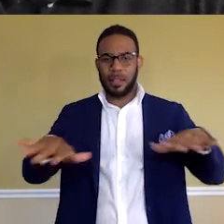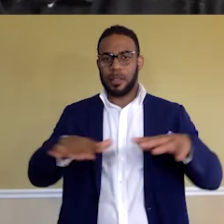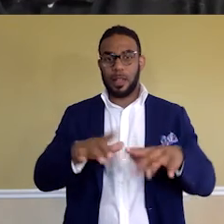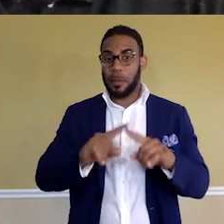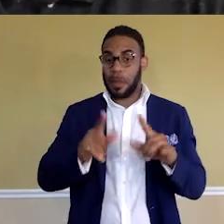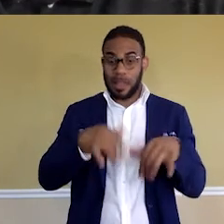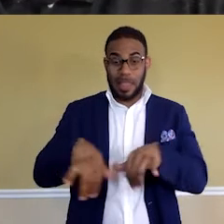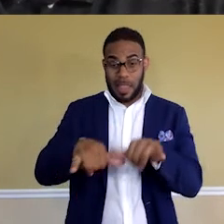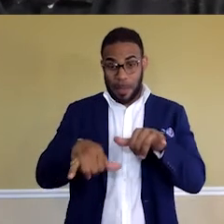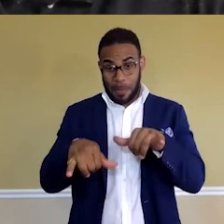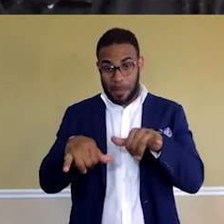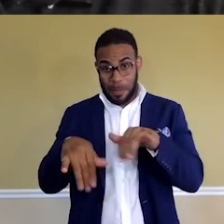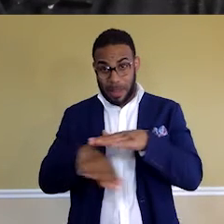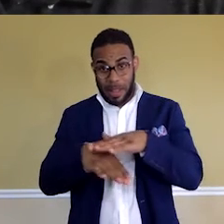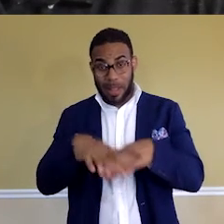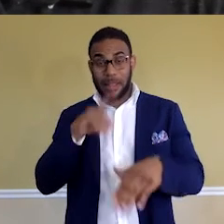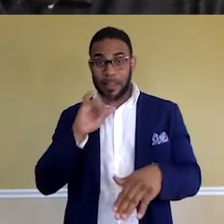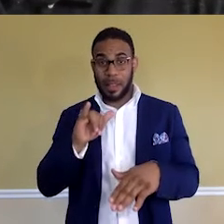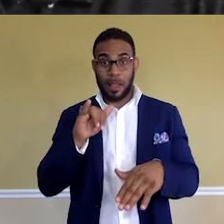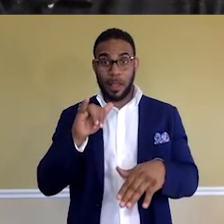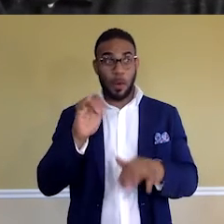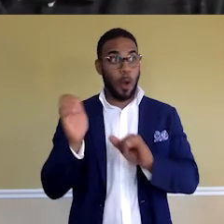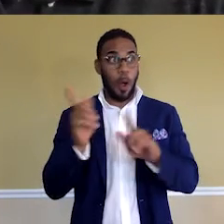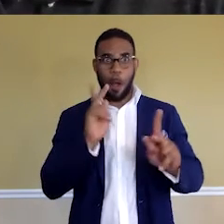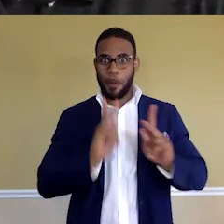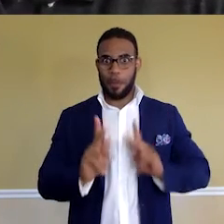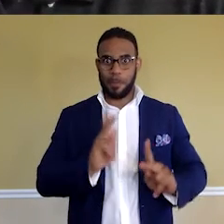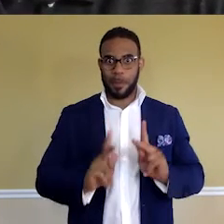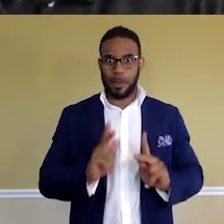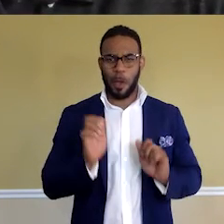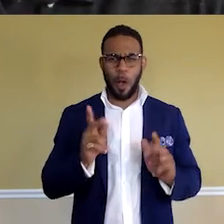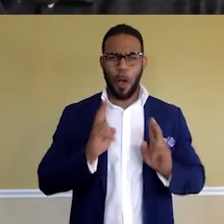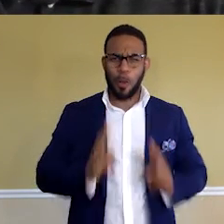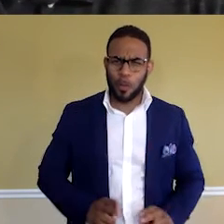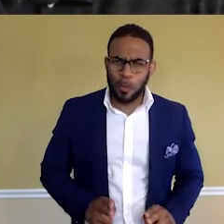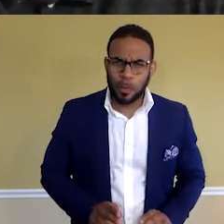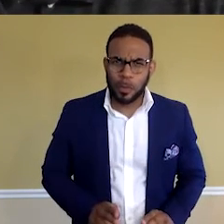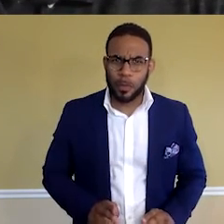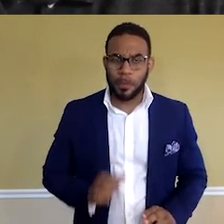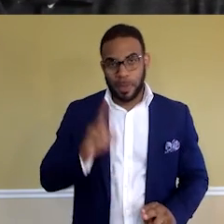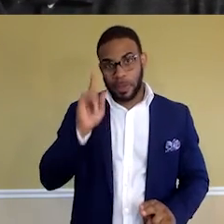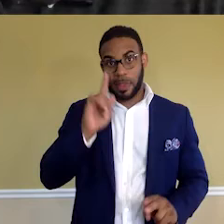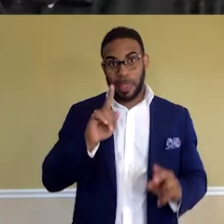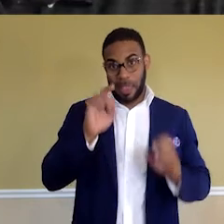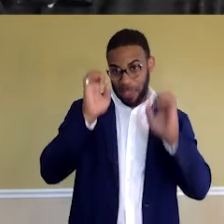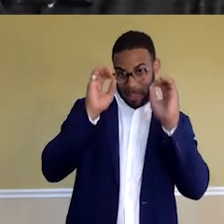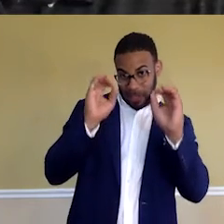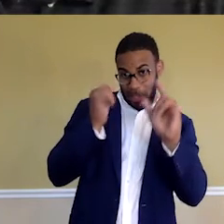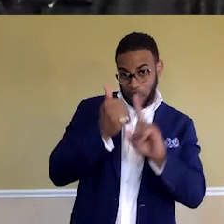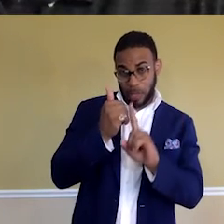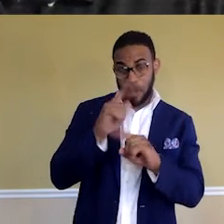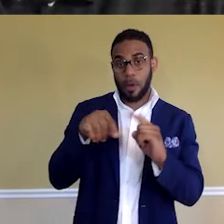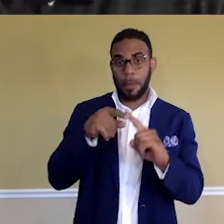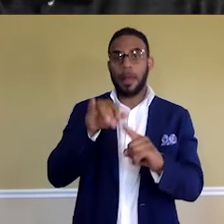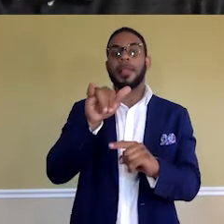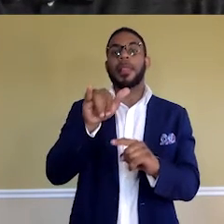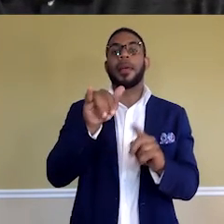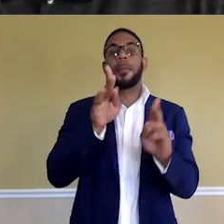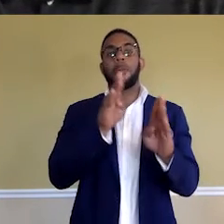common denominator is that we are equal. We all are human. And I think educating yourself about that person's ethnicity or